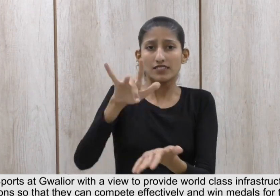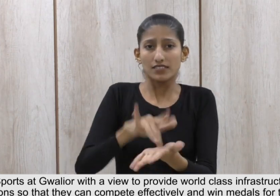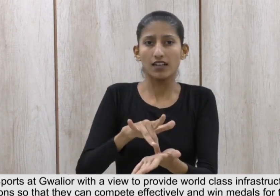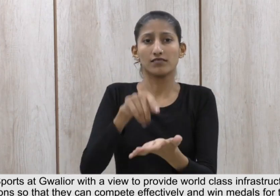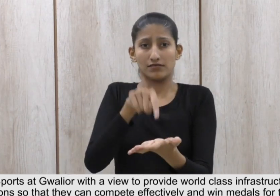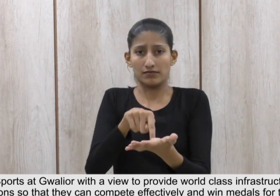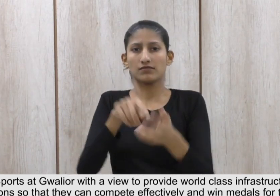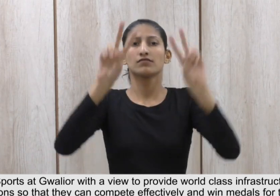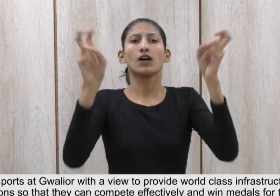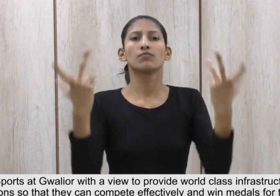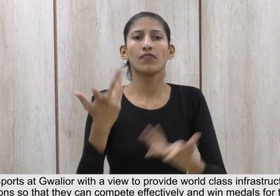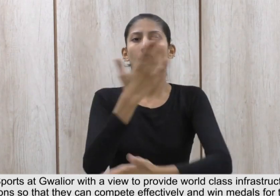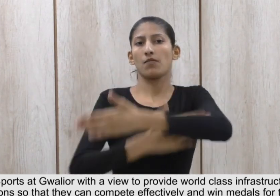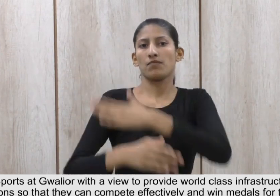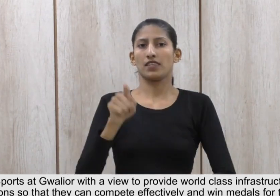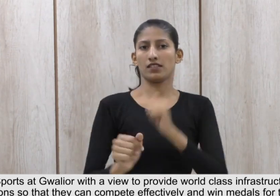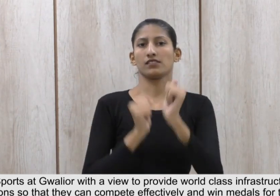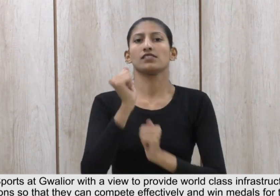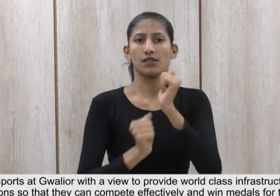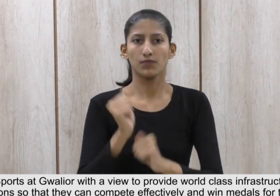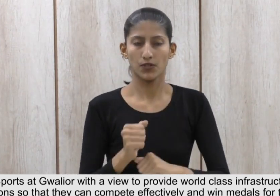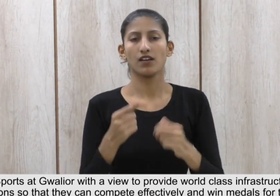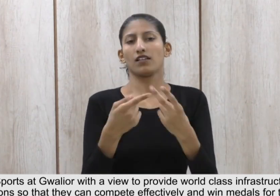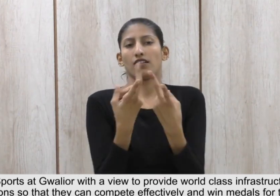for Divyang sportspersons